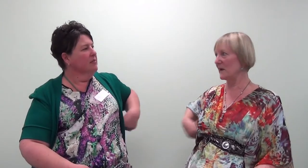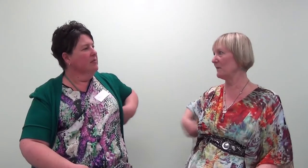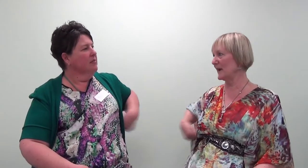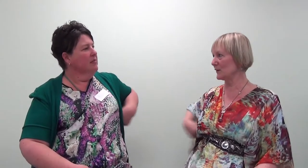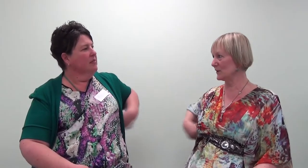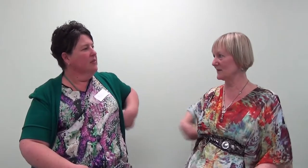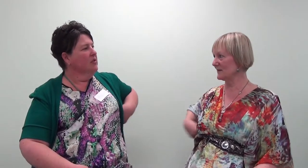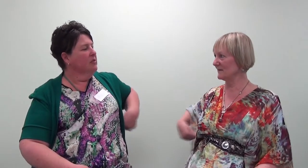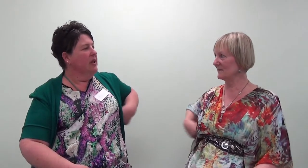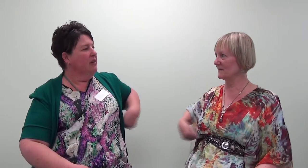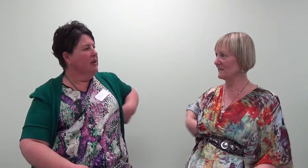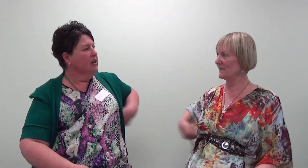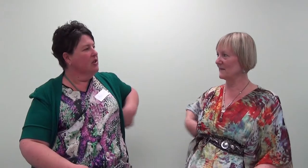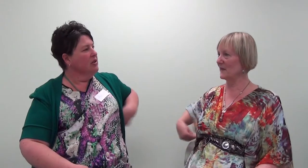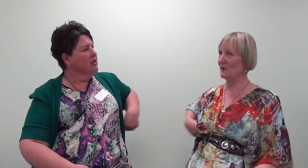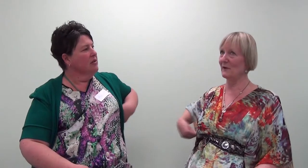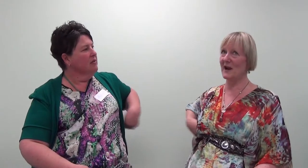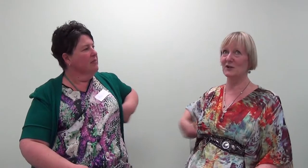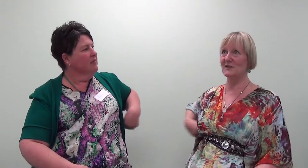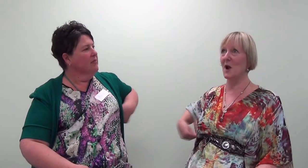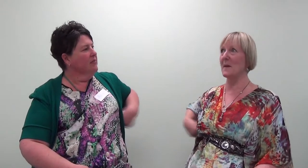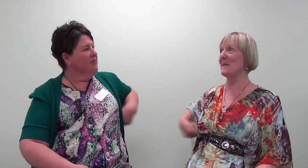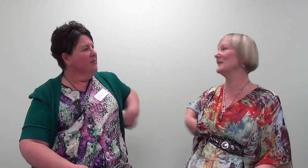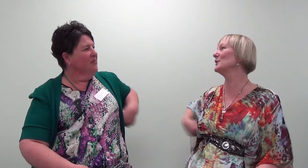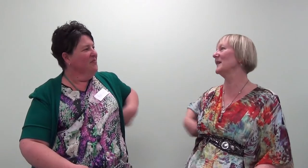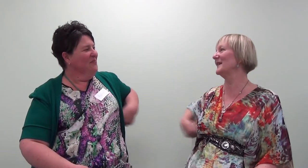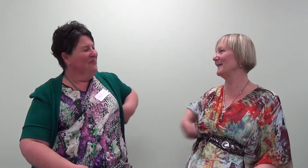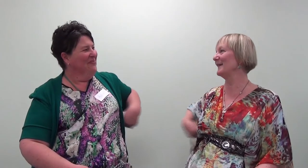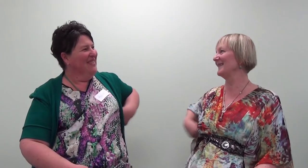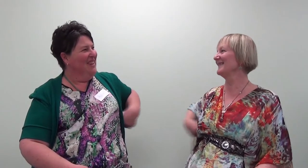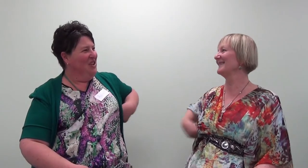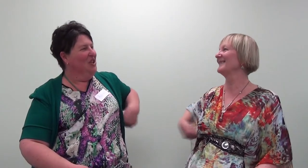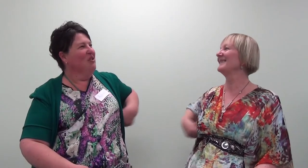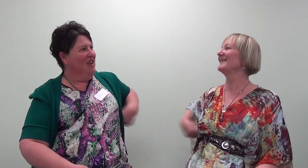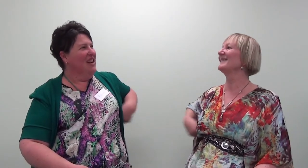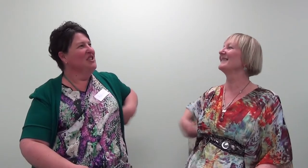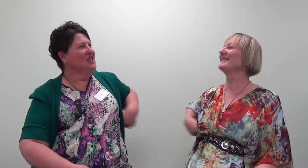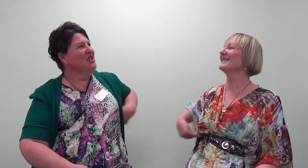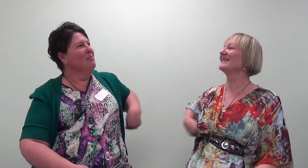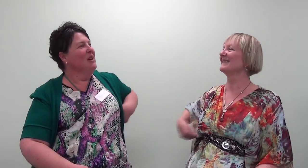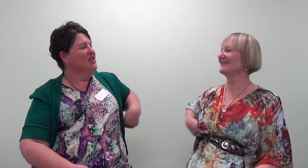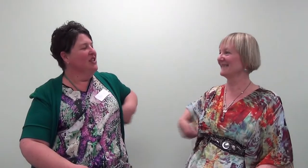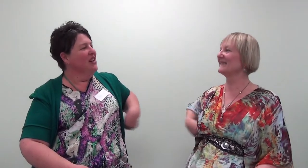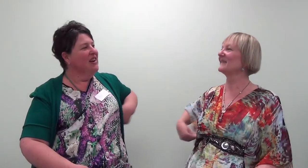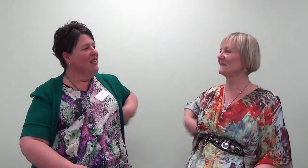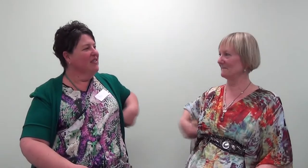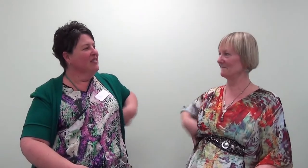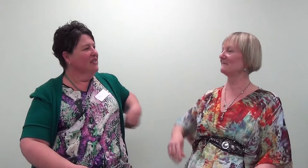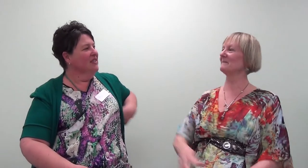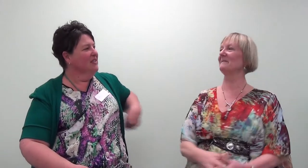their reactions. From their reactions. The reactions I imagine they have. The reactions I imagine they have. Mm-hmm.